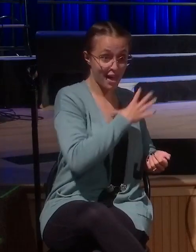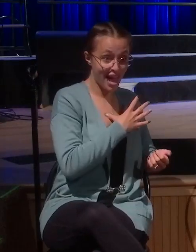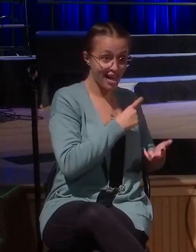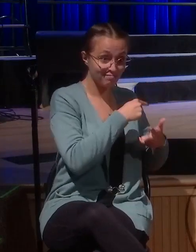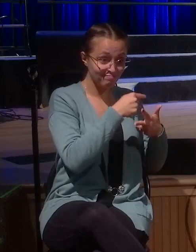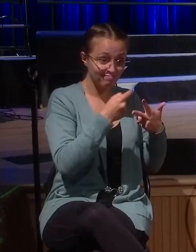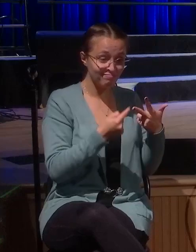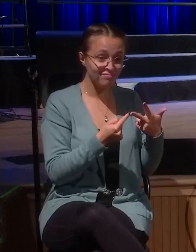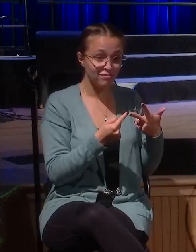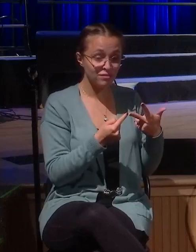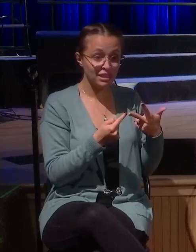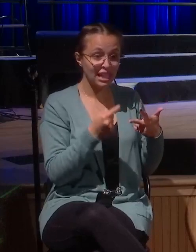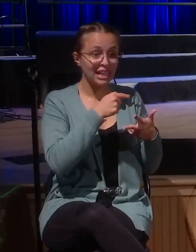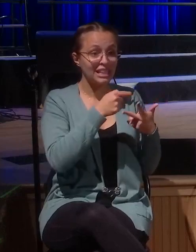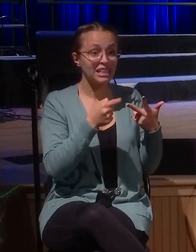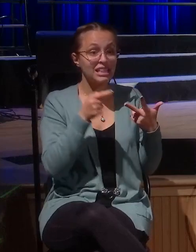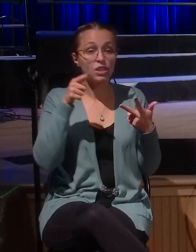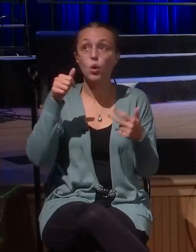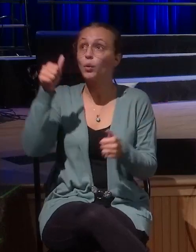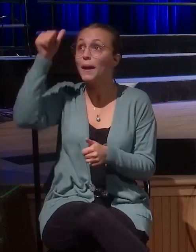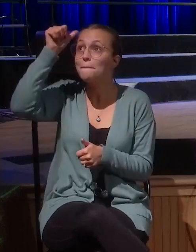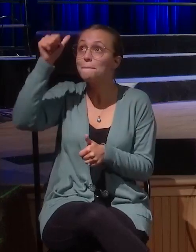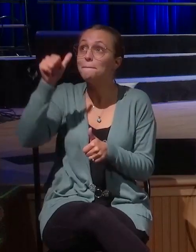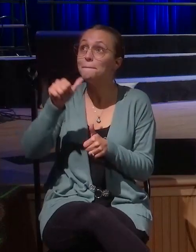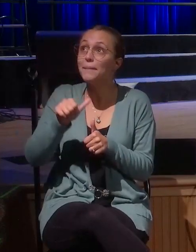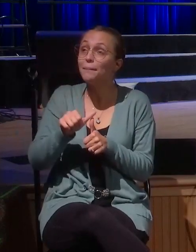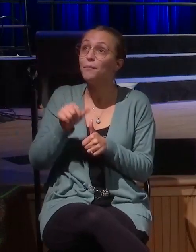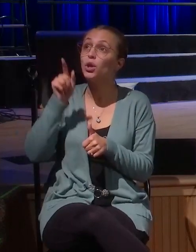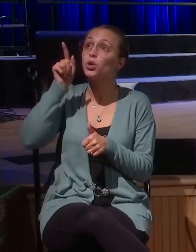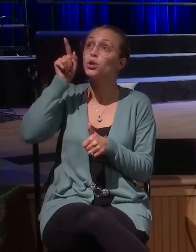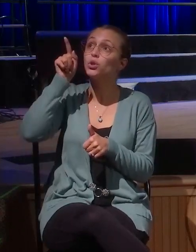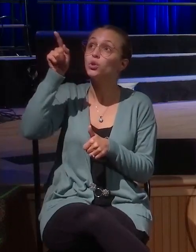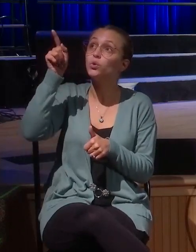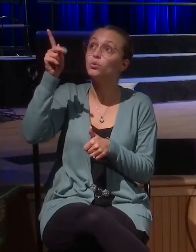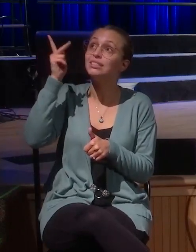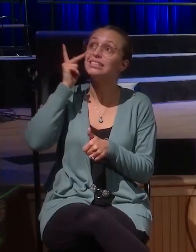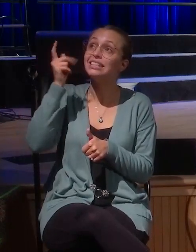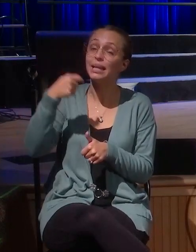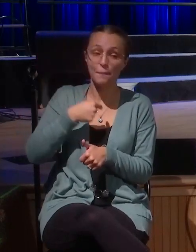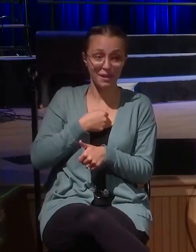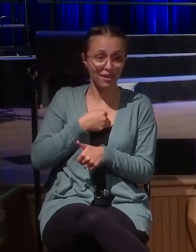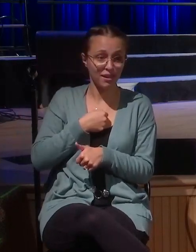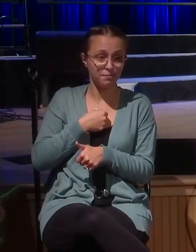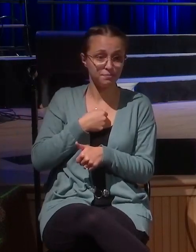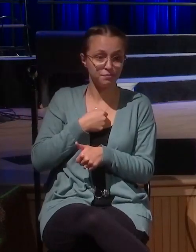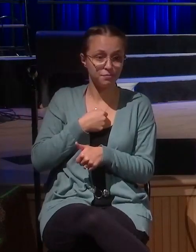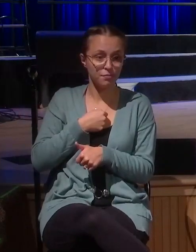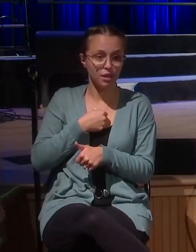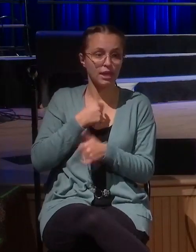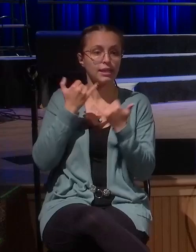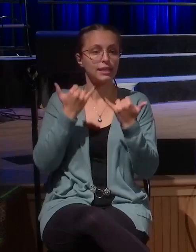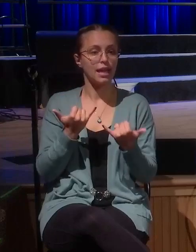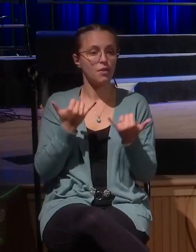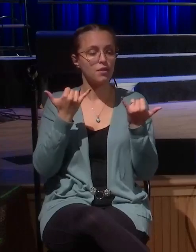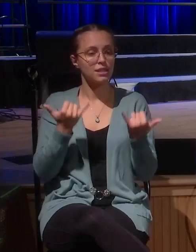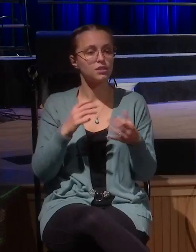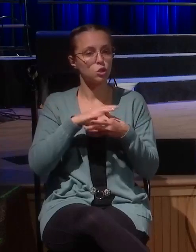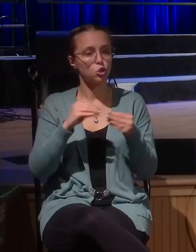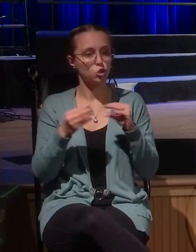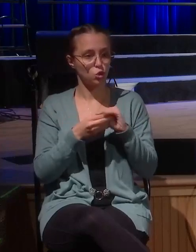He knows that you've seen and you've read these things when we come to chapter 19. A story, by the way, that you all know. In fact, this is such a